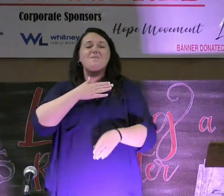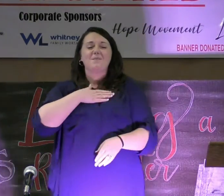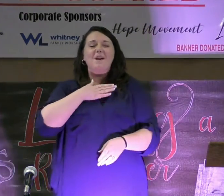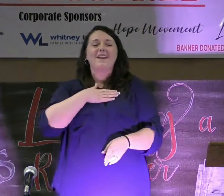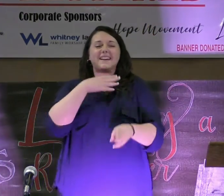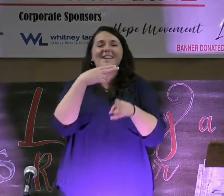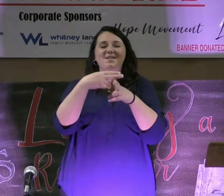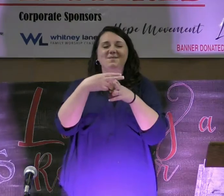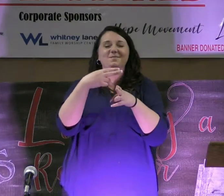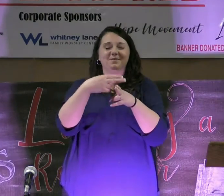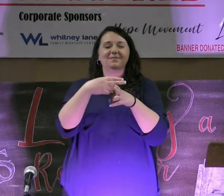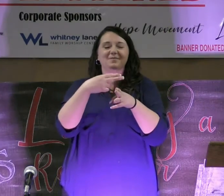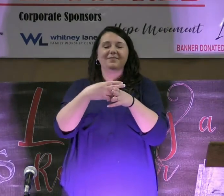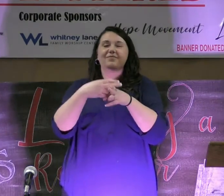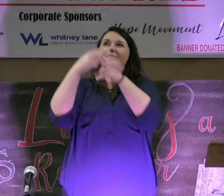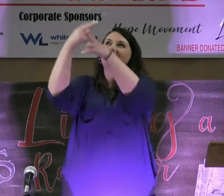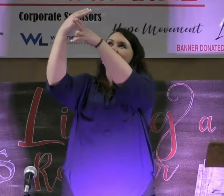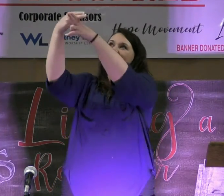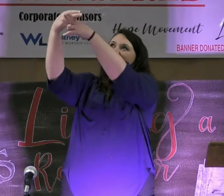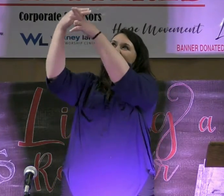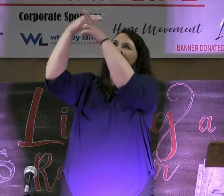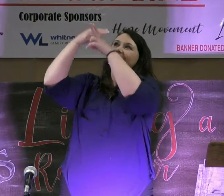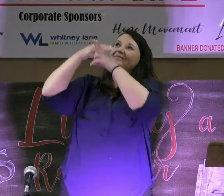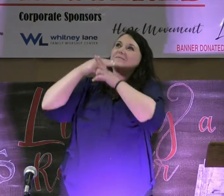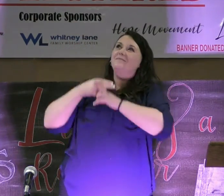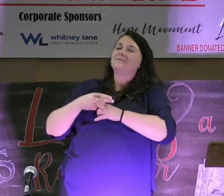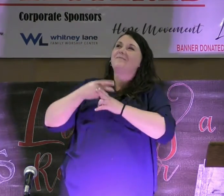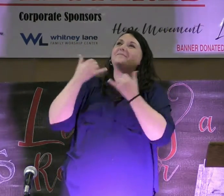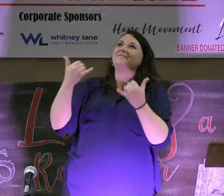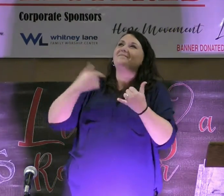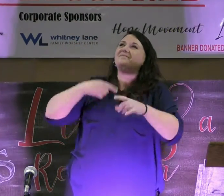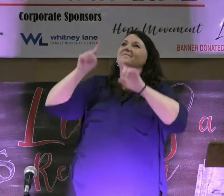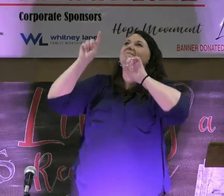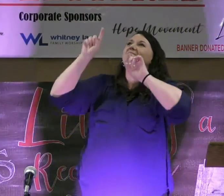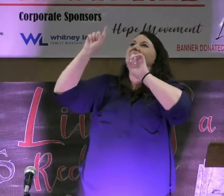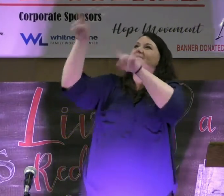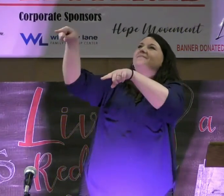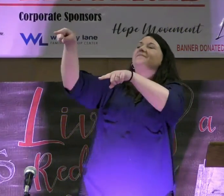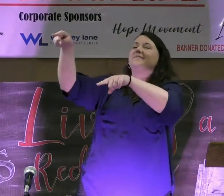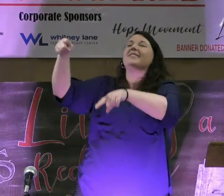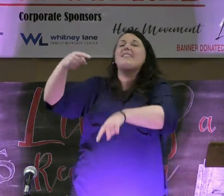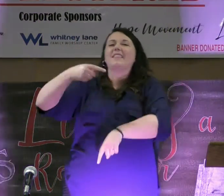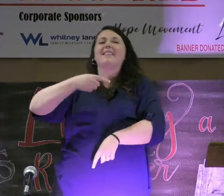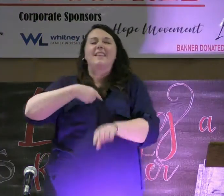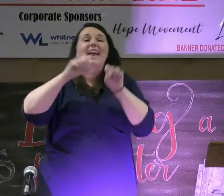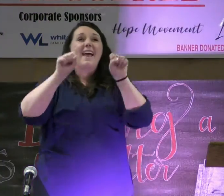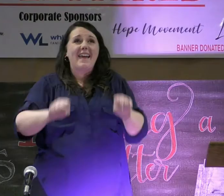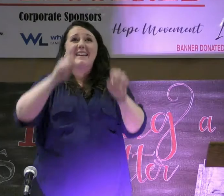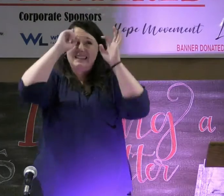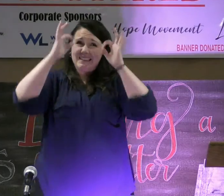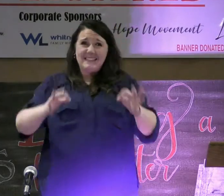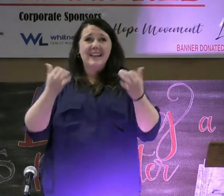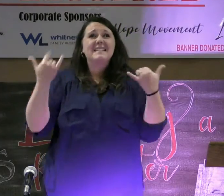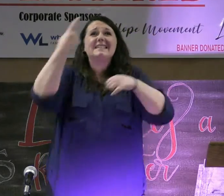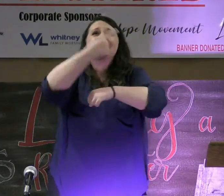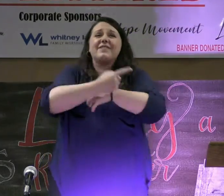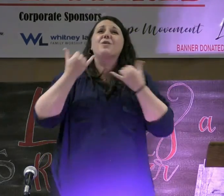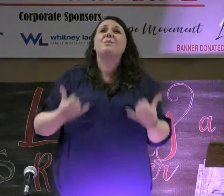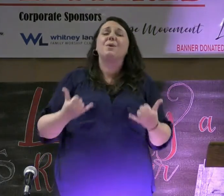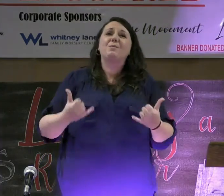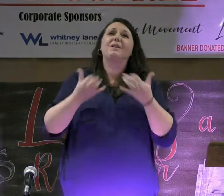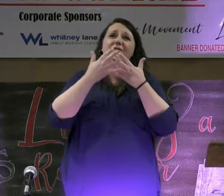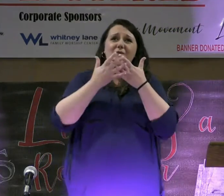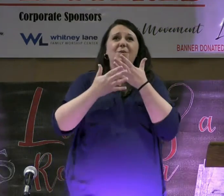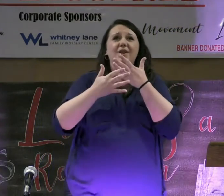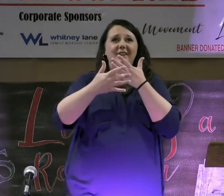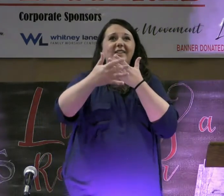name is the name I answered to. And I can choose today from this